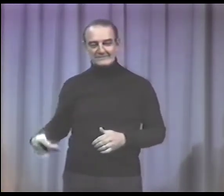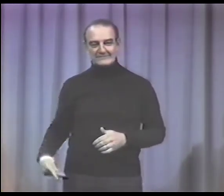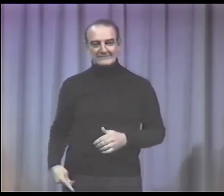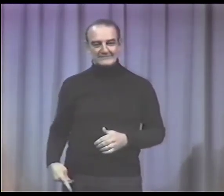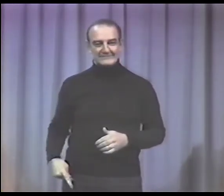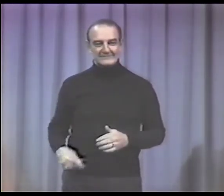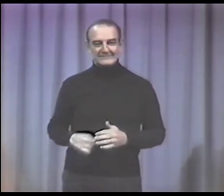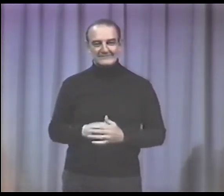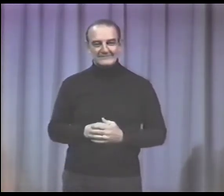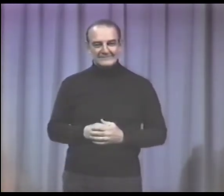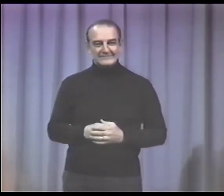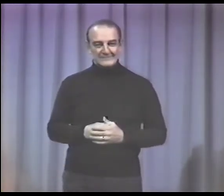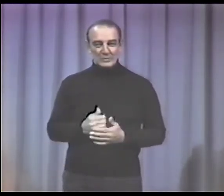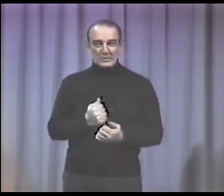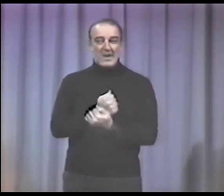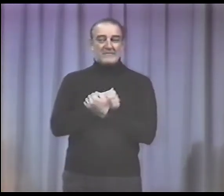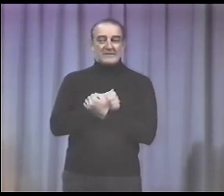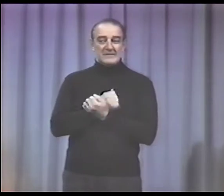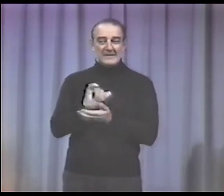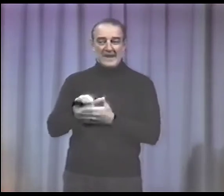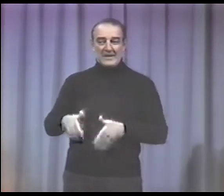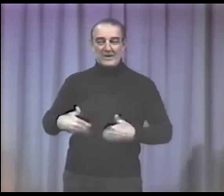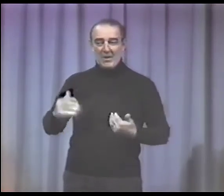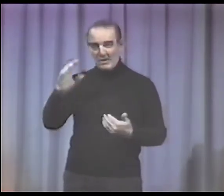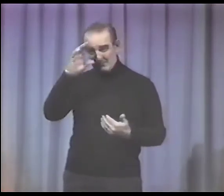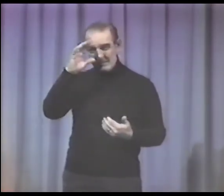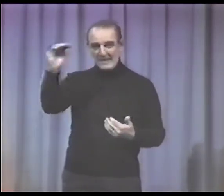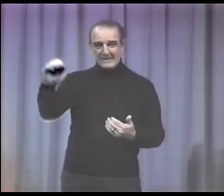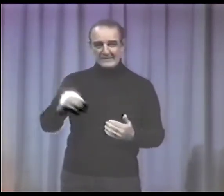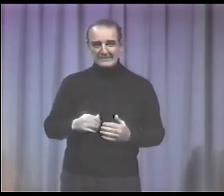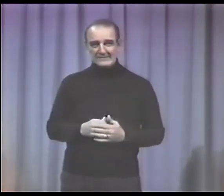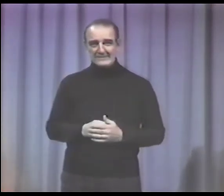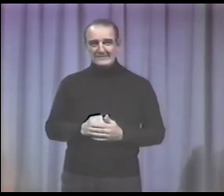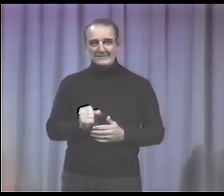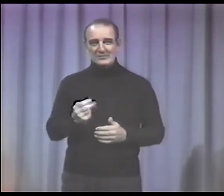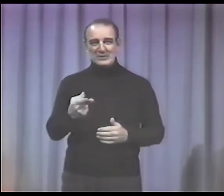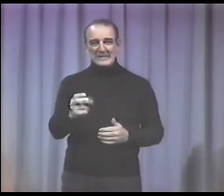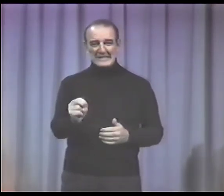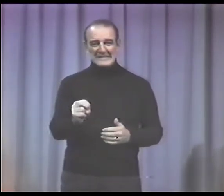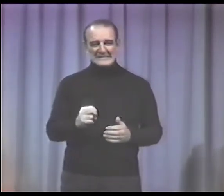It happened that the princess, who loved that young man,